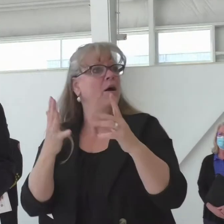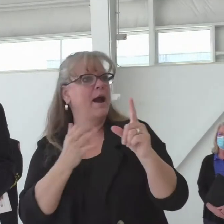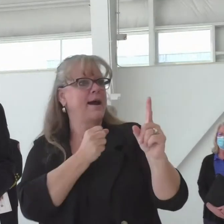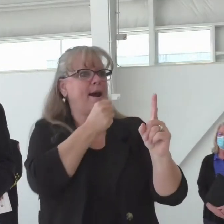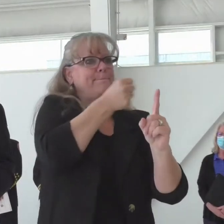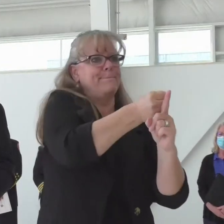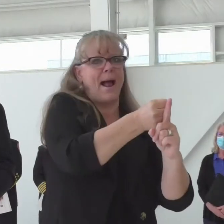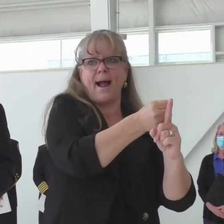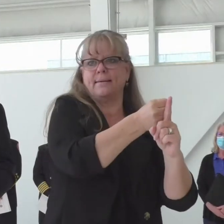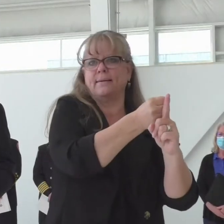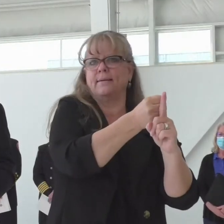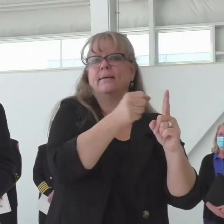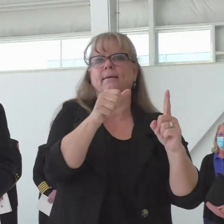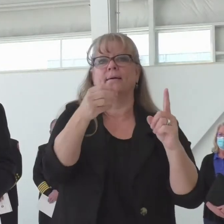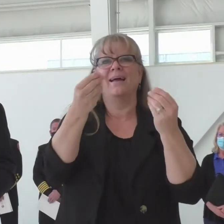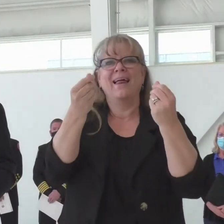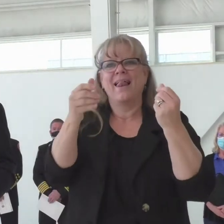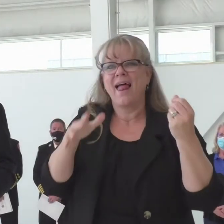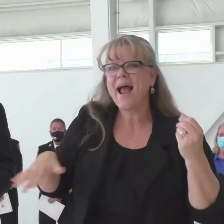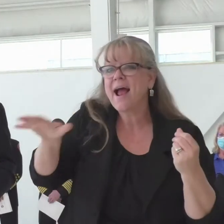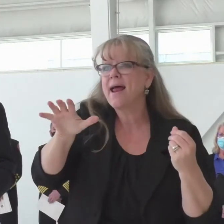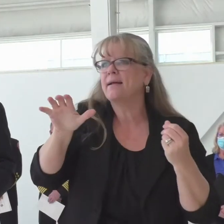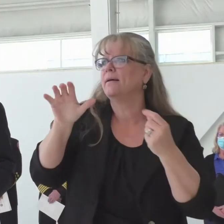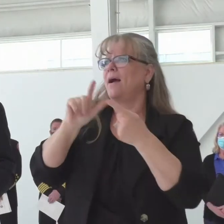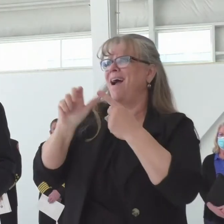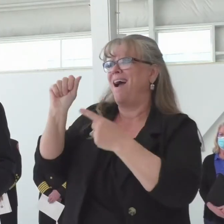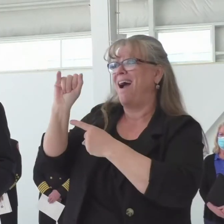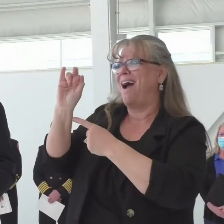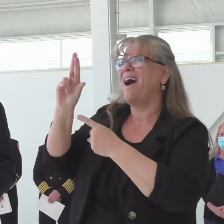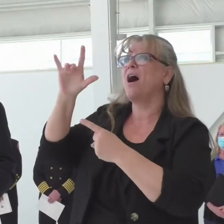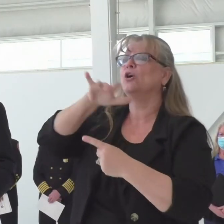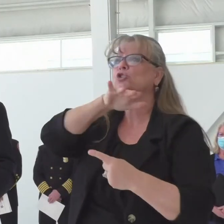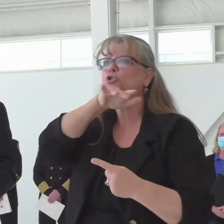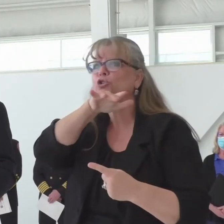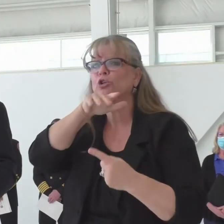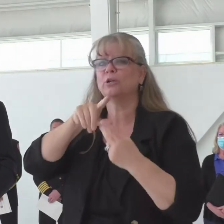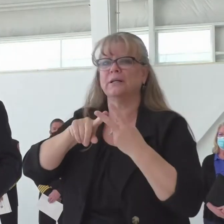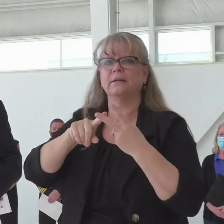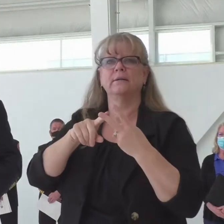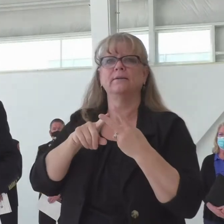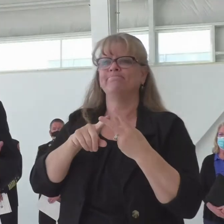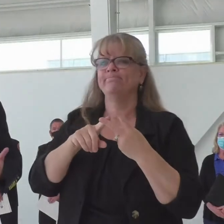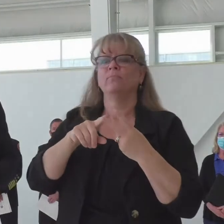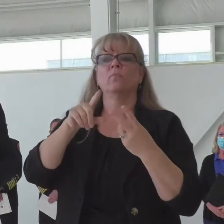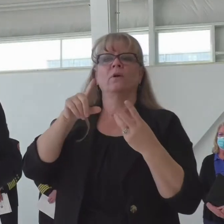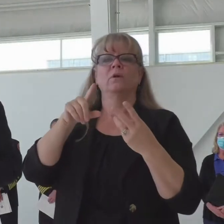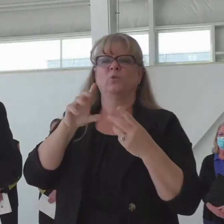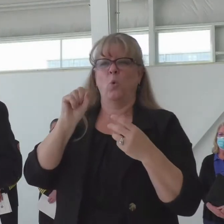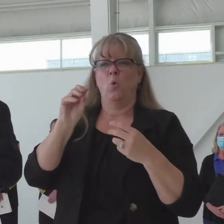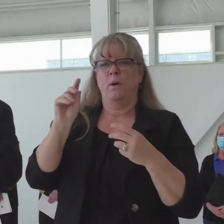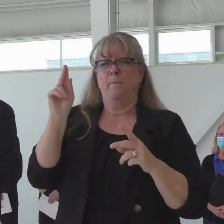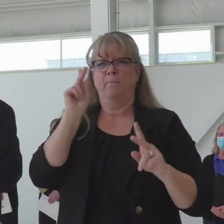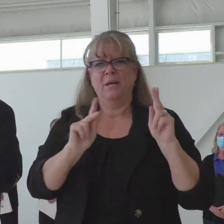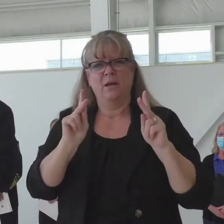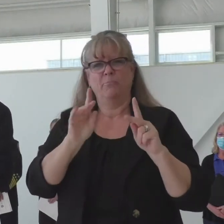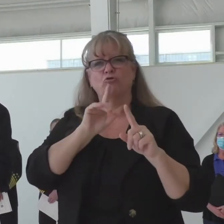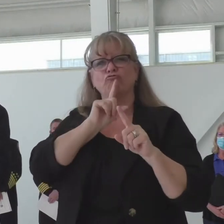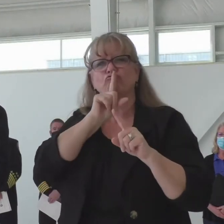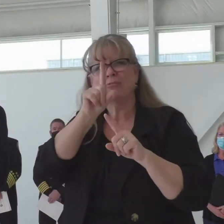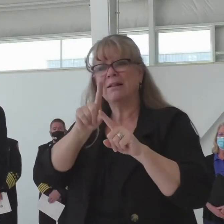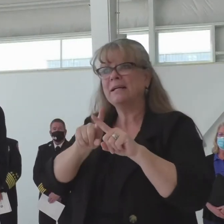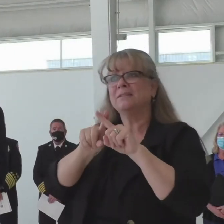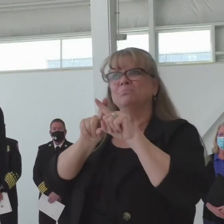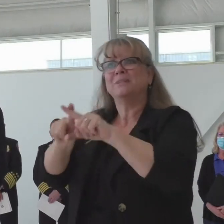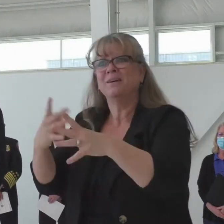play. It affects the air quality for residents across the state and those who rely on our water supply and watershed protection.